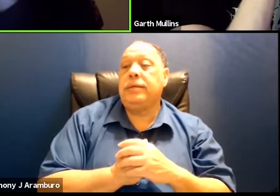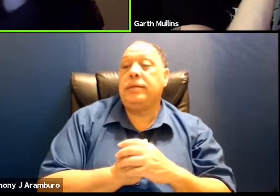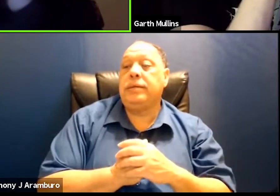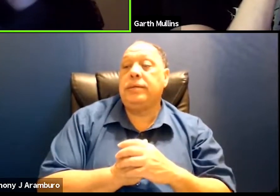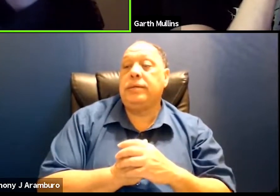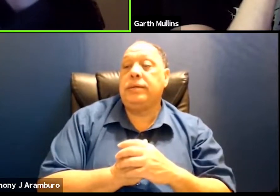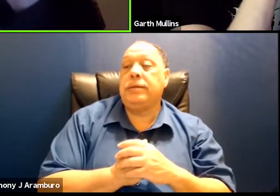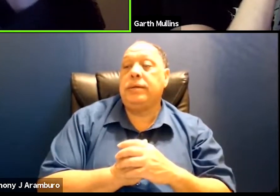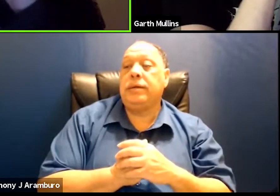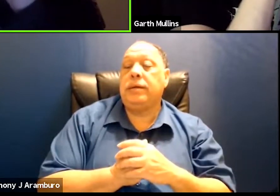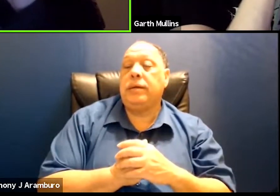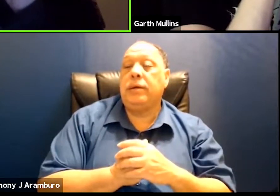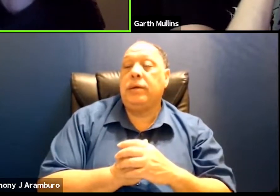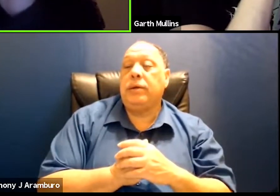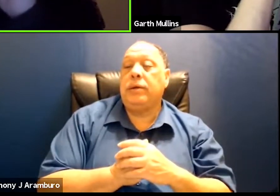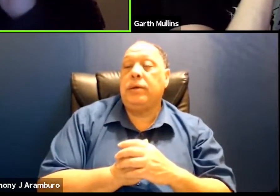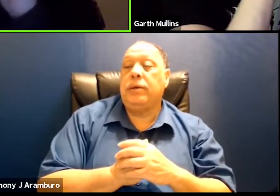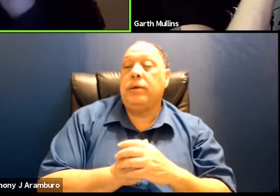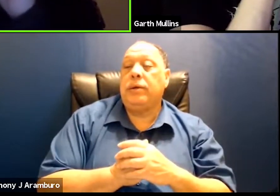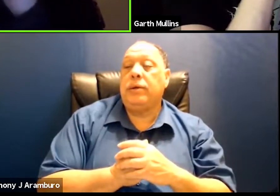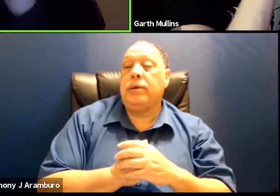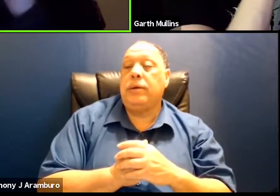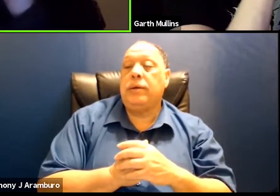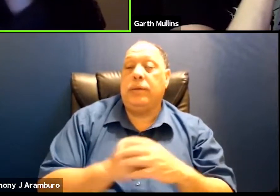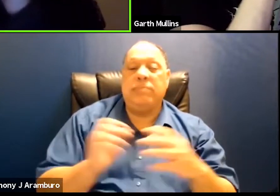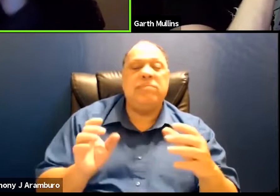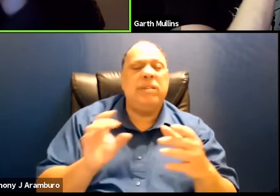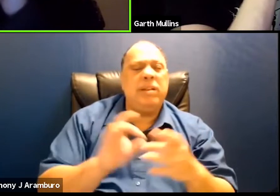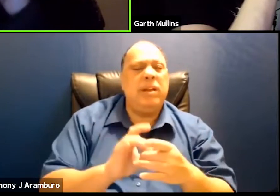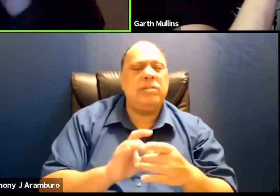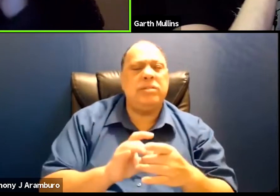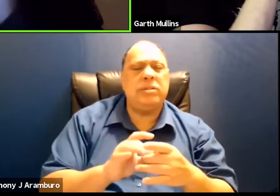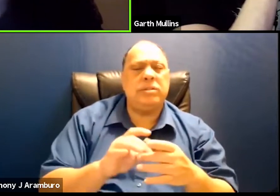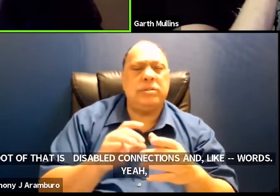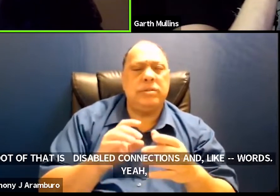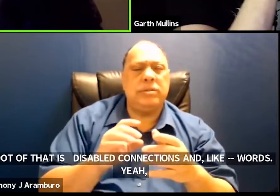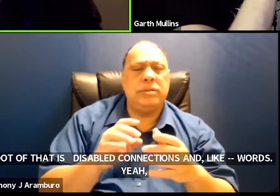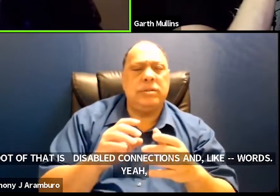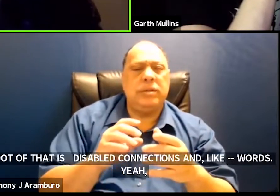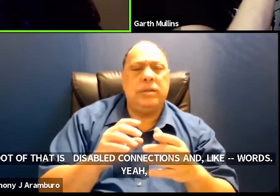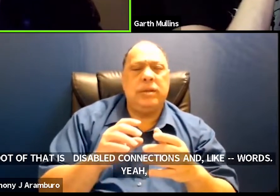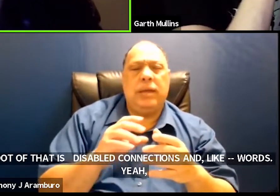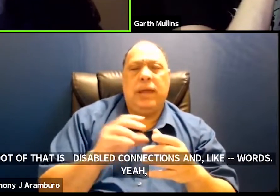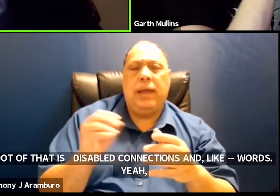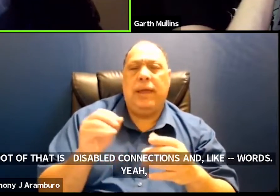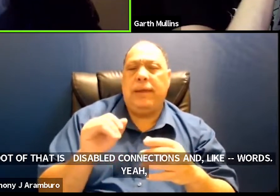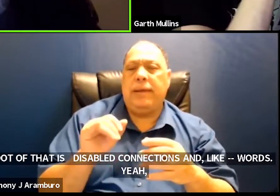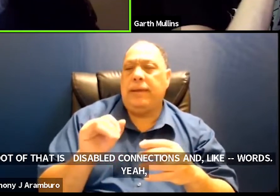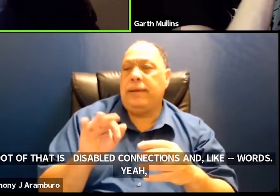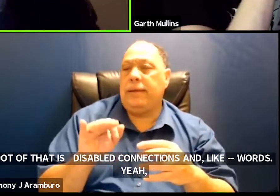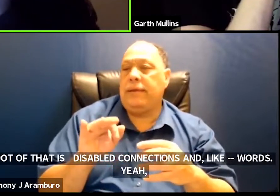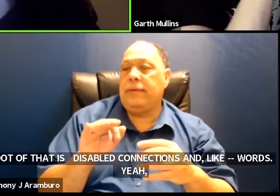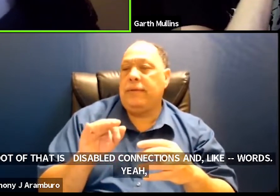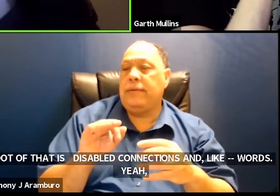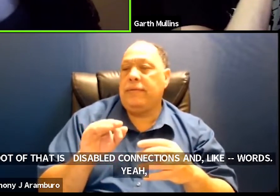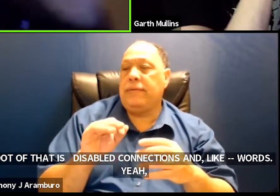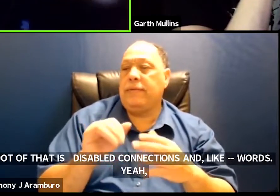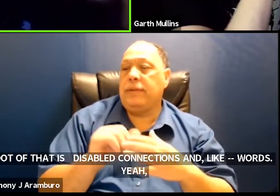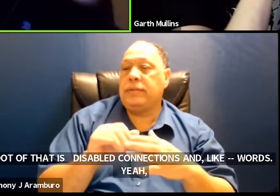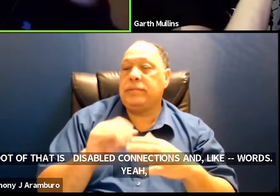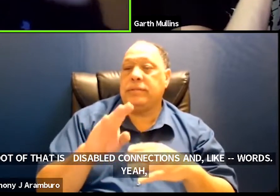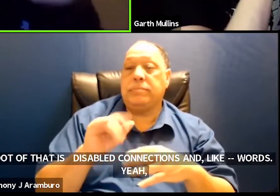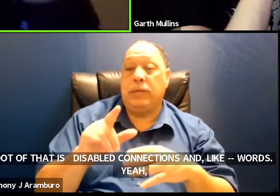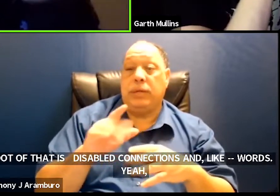words um yeah connection resourcing each other and if this bill goes through um